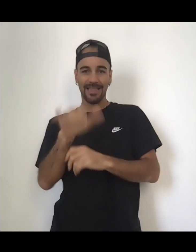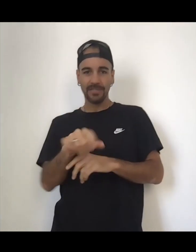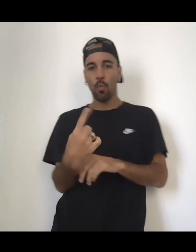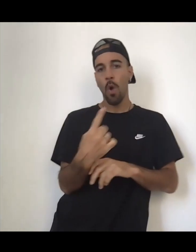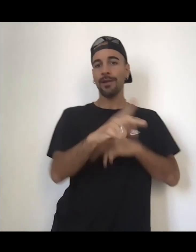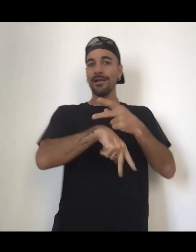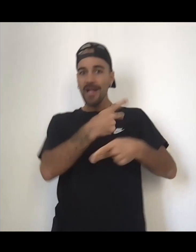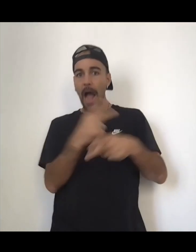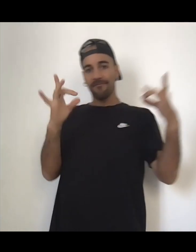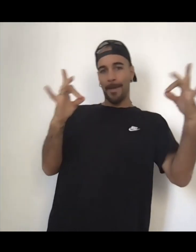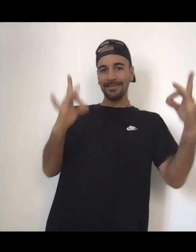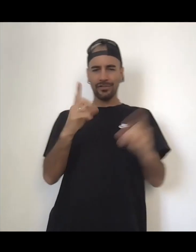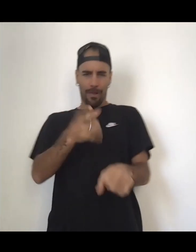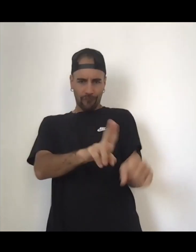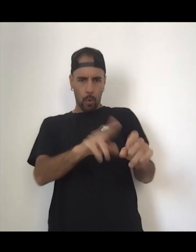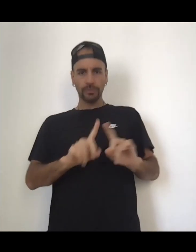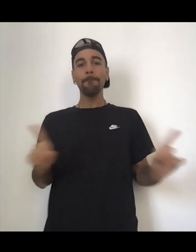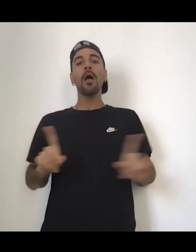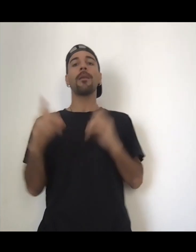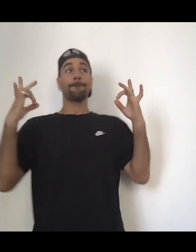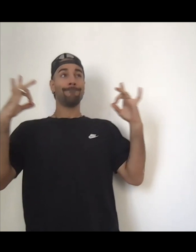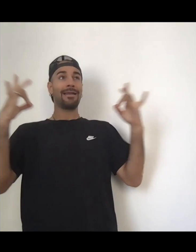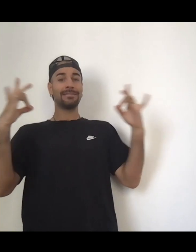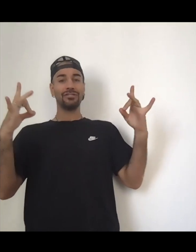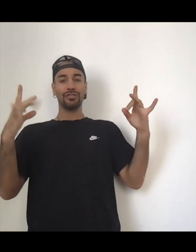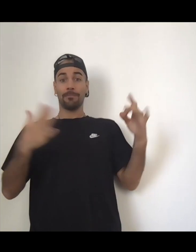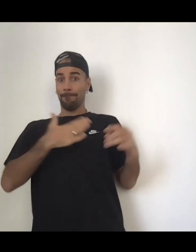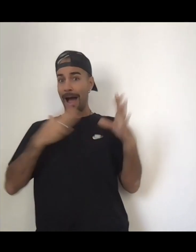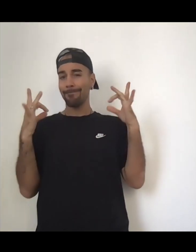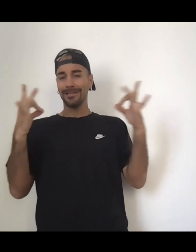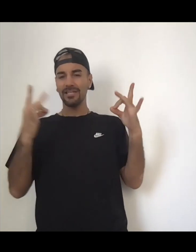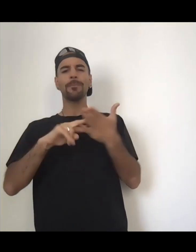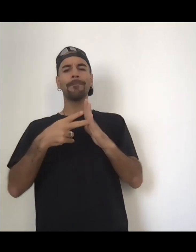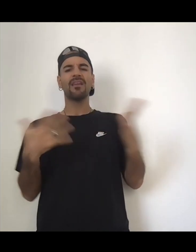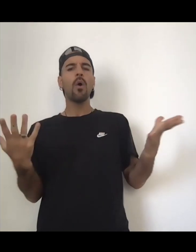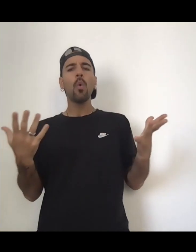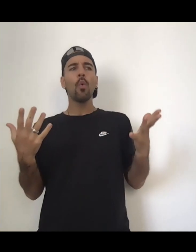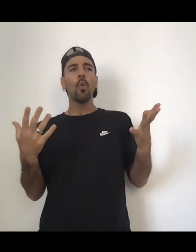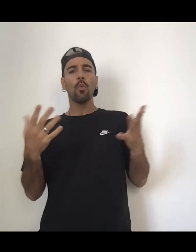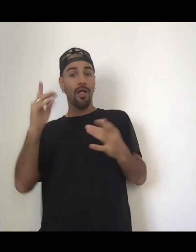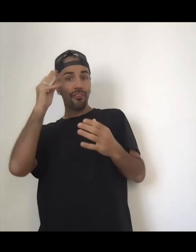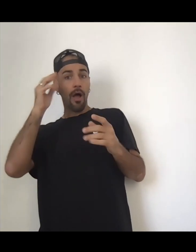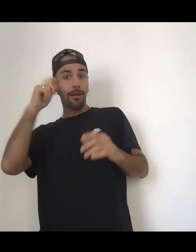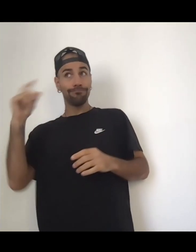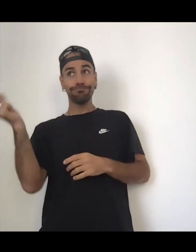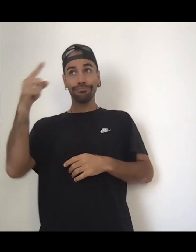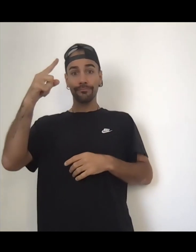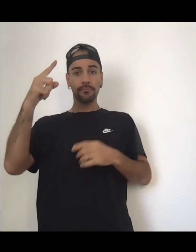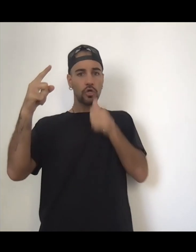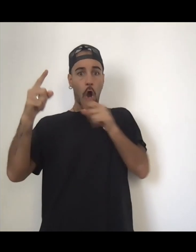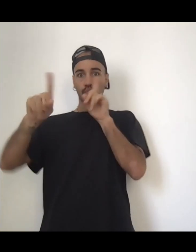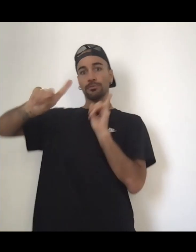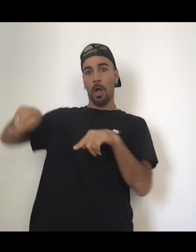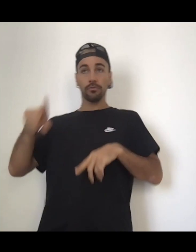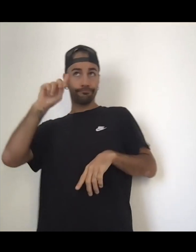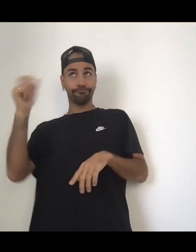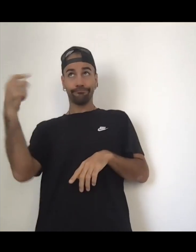no. Like, meditation is simply thoughts coming through your mind and you not responding. It's like, oh, I can't believe Josh did that. You don't need to be like,